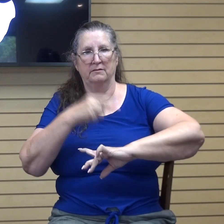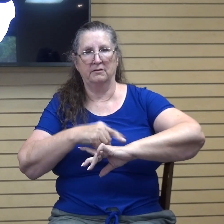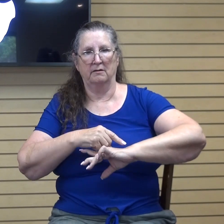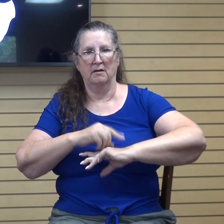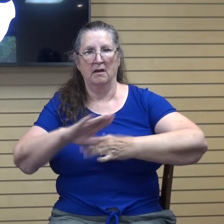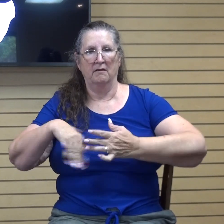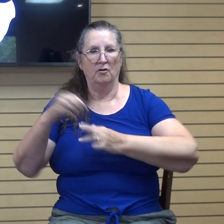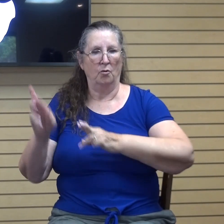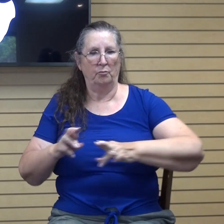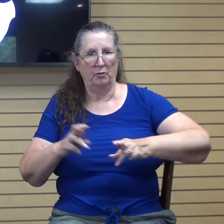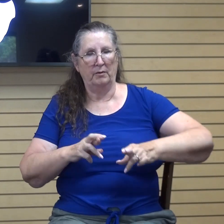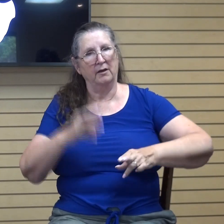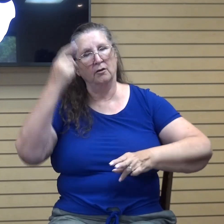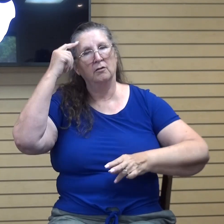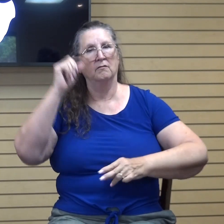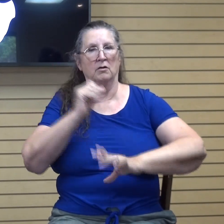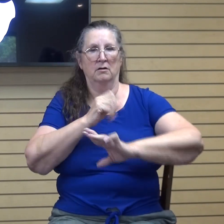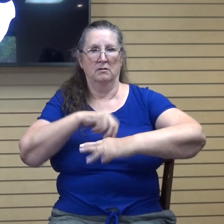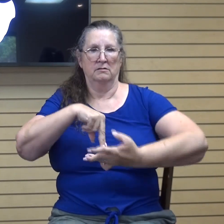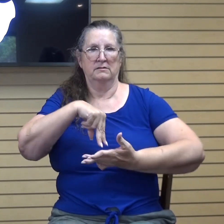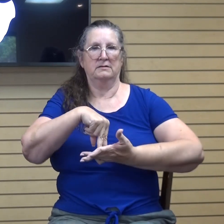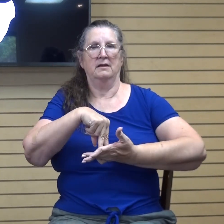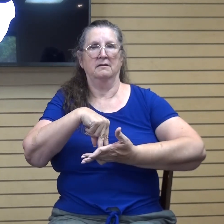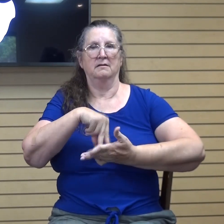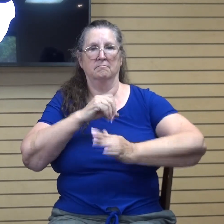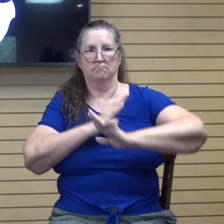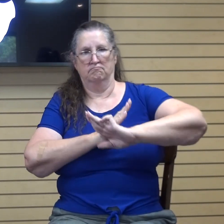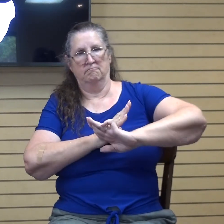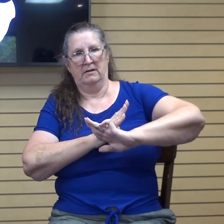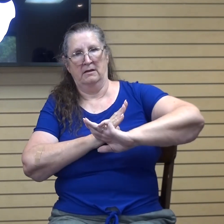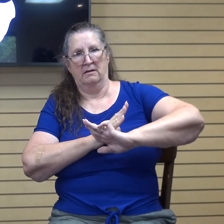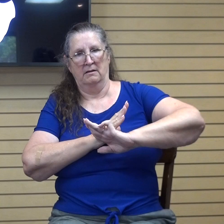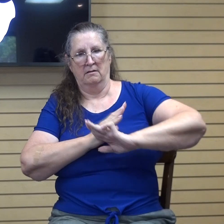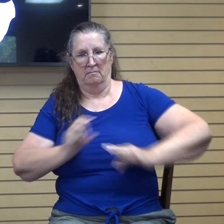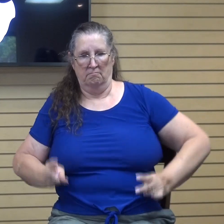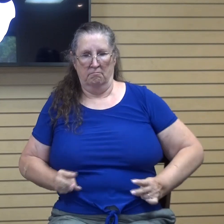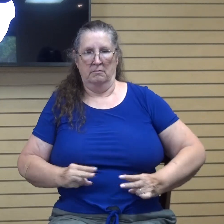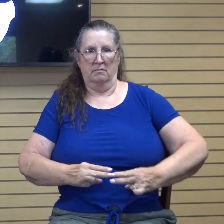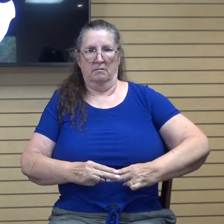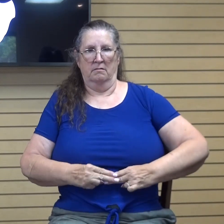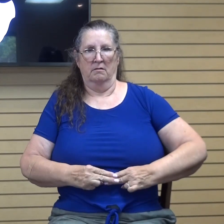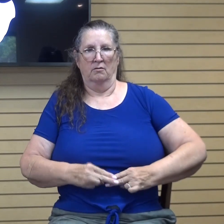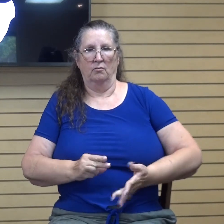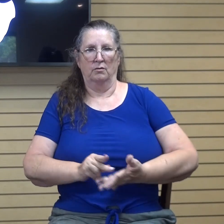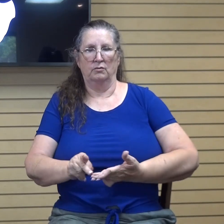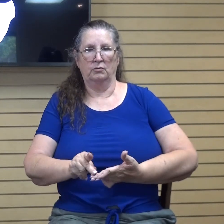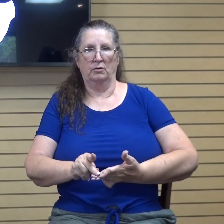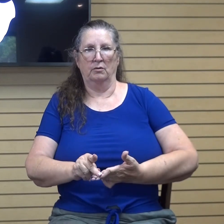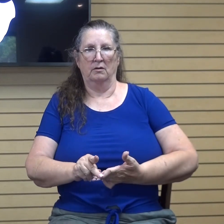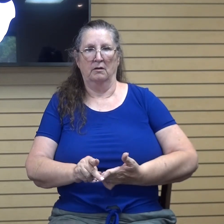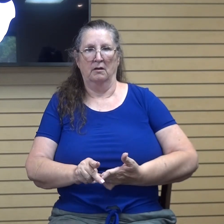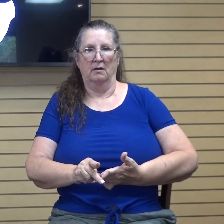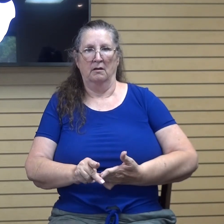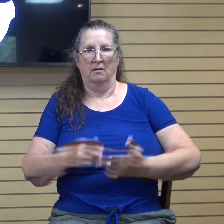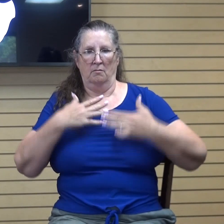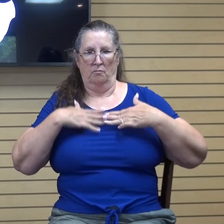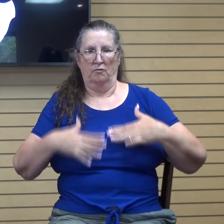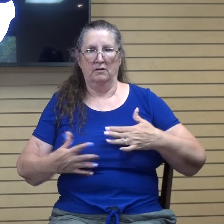Stand. Stand, therefore, having girded your waist with truth, having put on the breastplate of righteousness, and